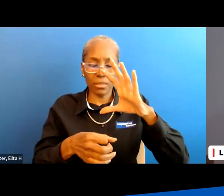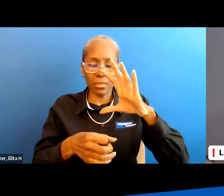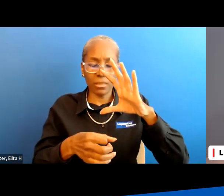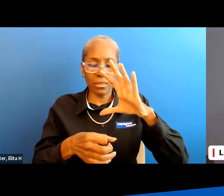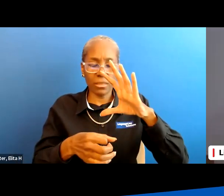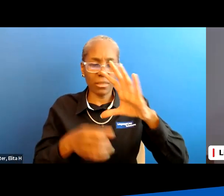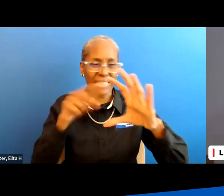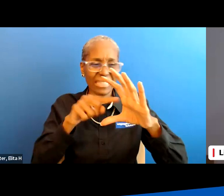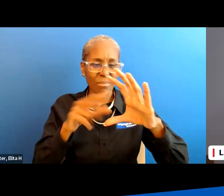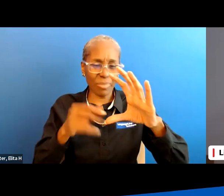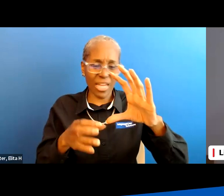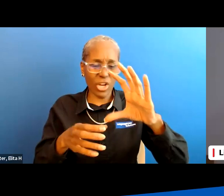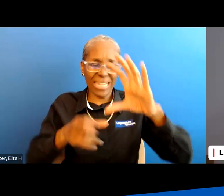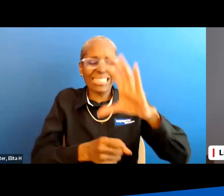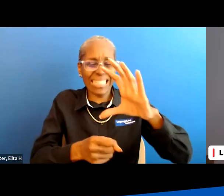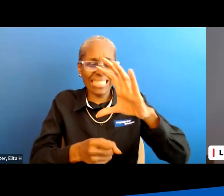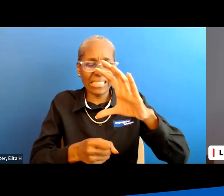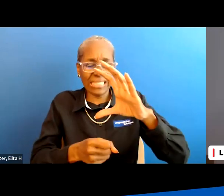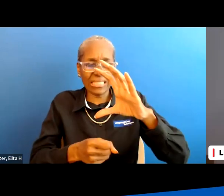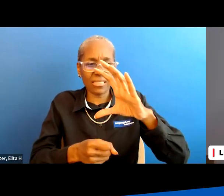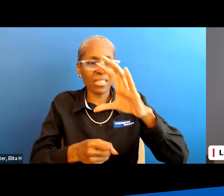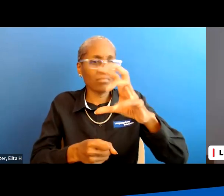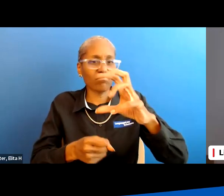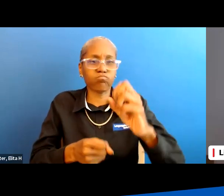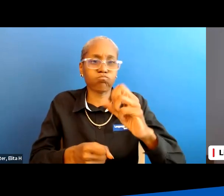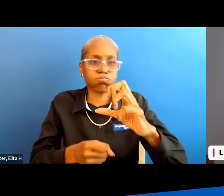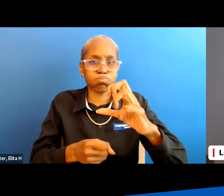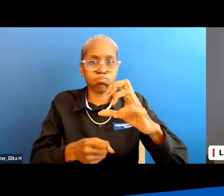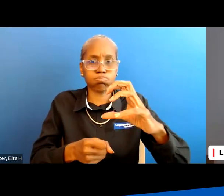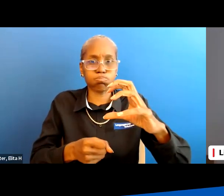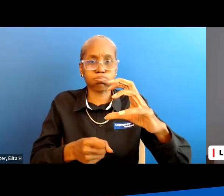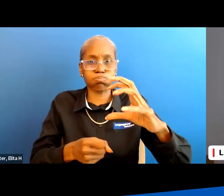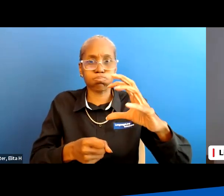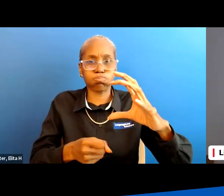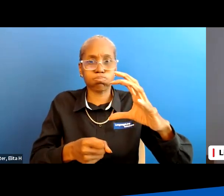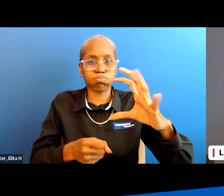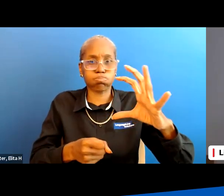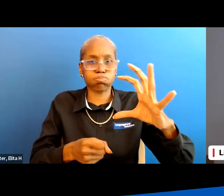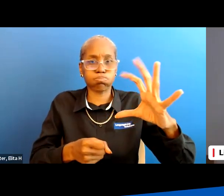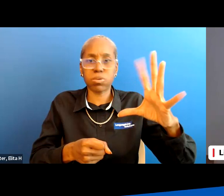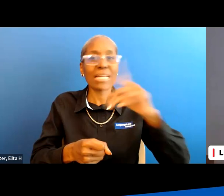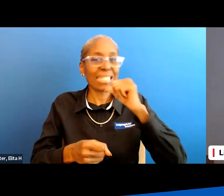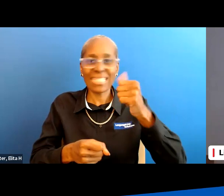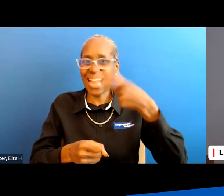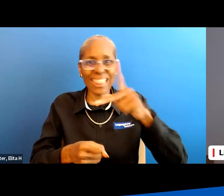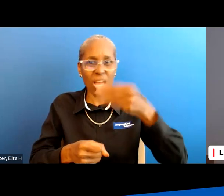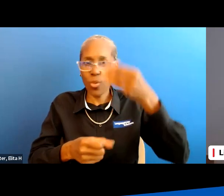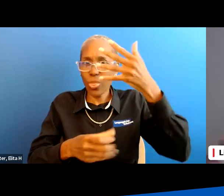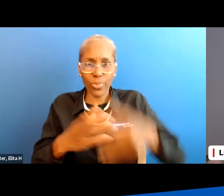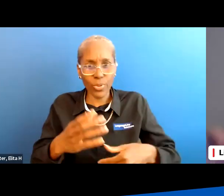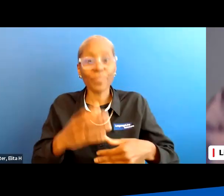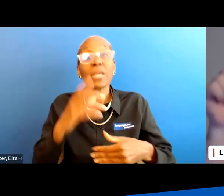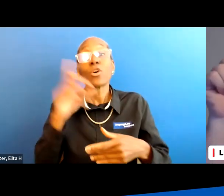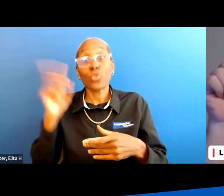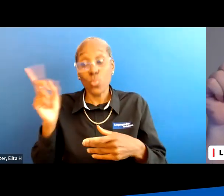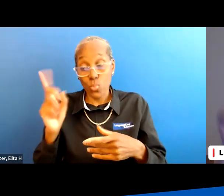bladder and it tightens and it remains tight and it won't let the urine out so there's only one two other places where the urine can go